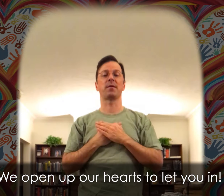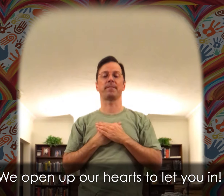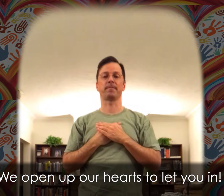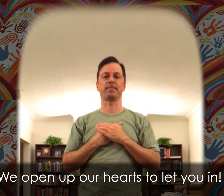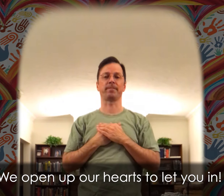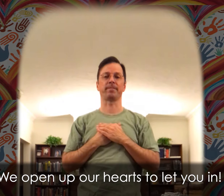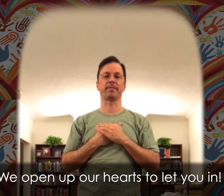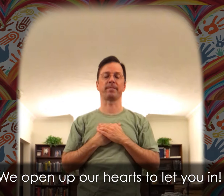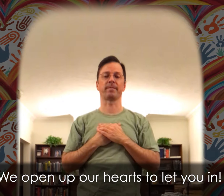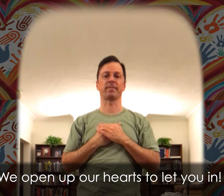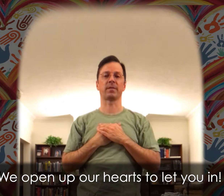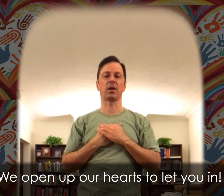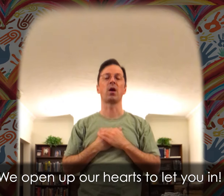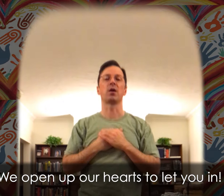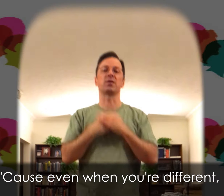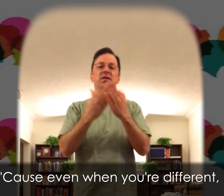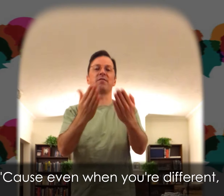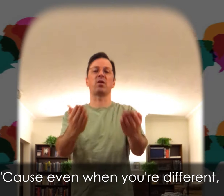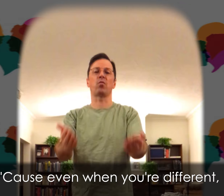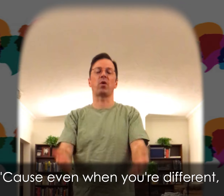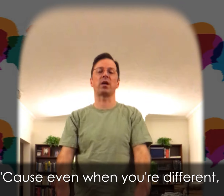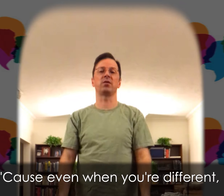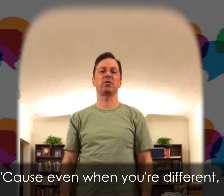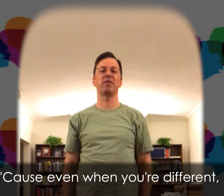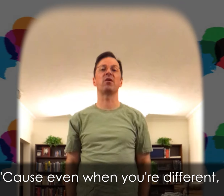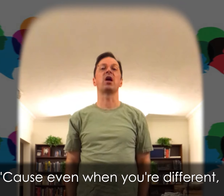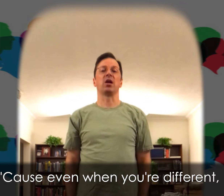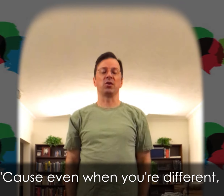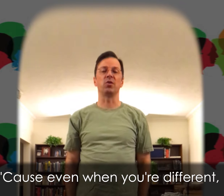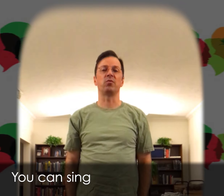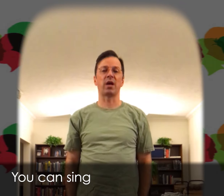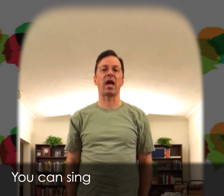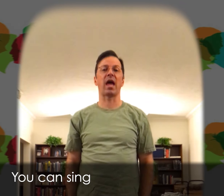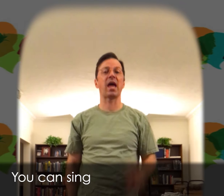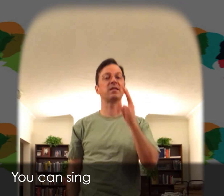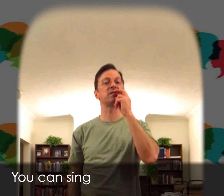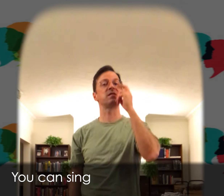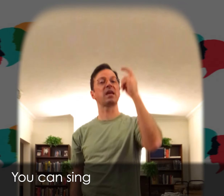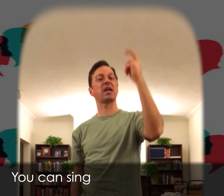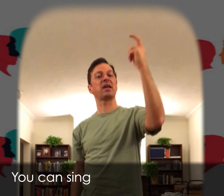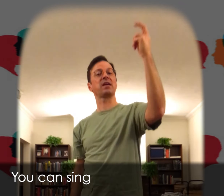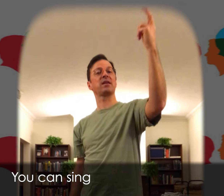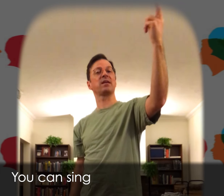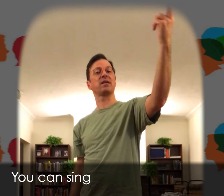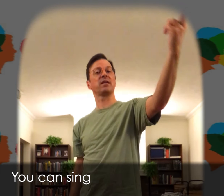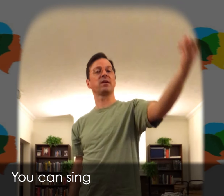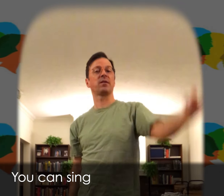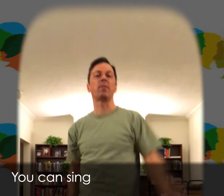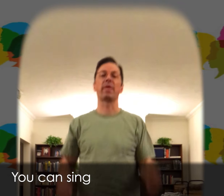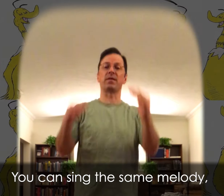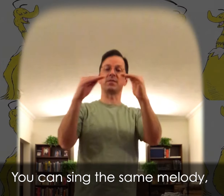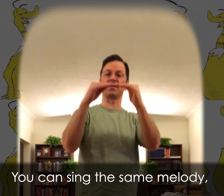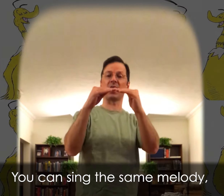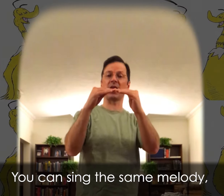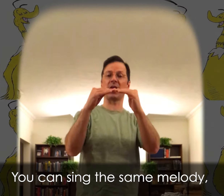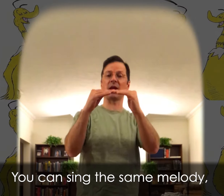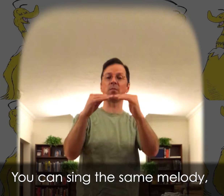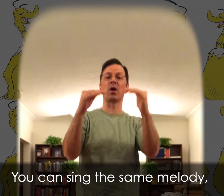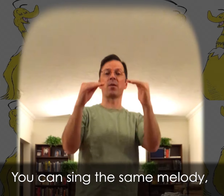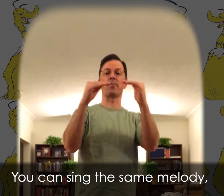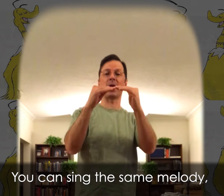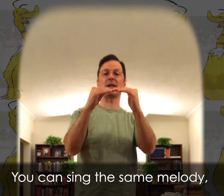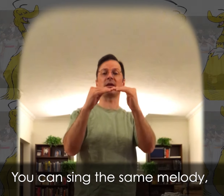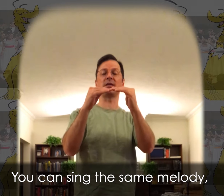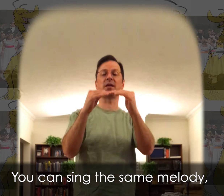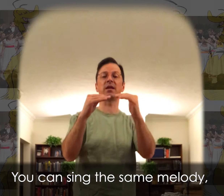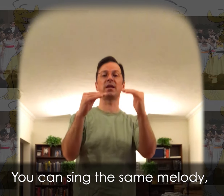in Cause even when you're different You can sing the same